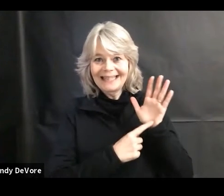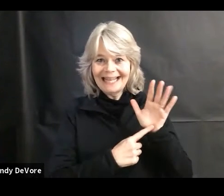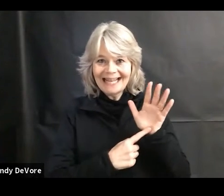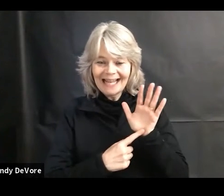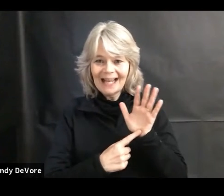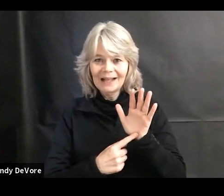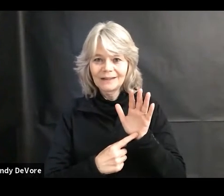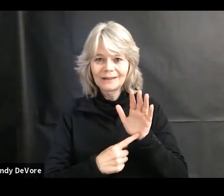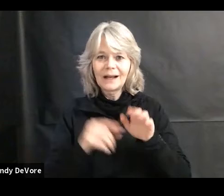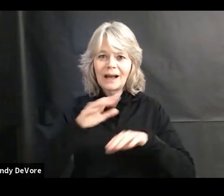on your tissue paper.